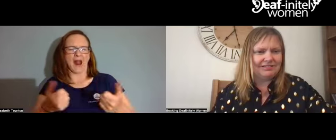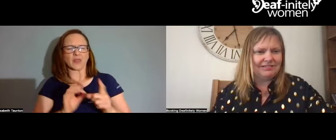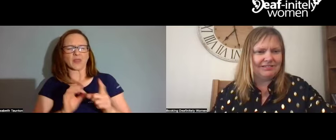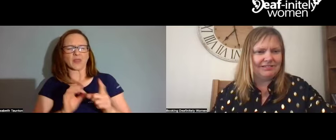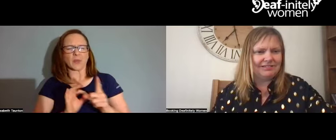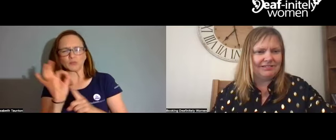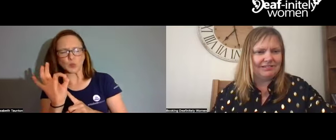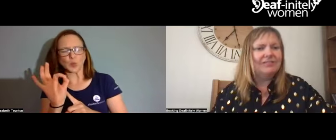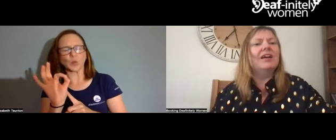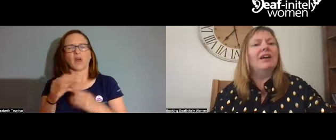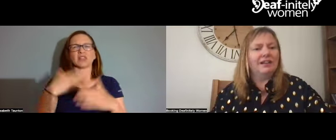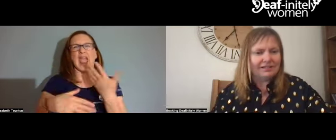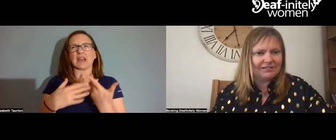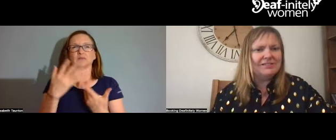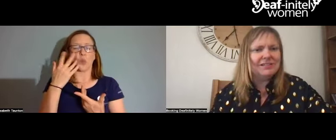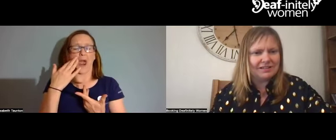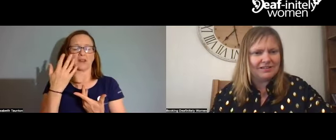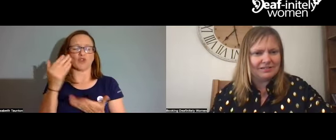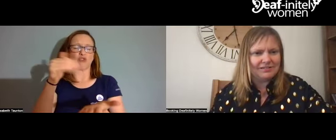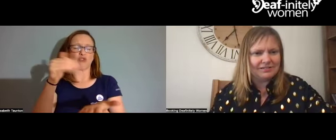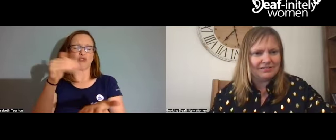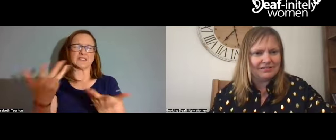with health relating, health improvement.